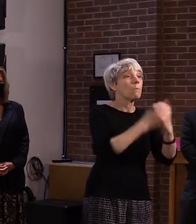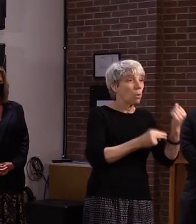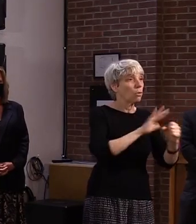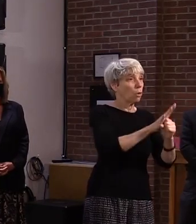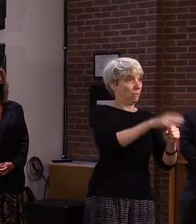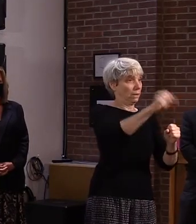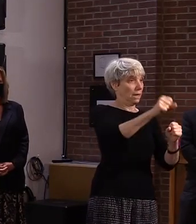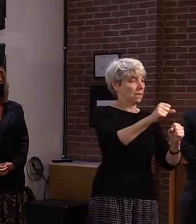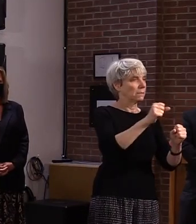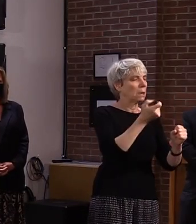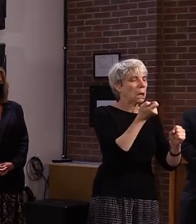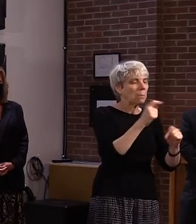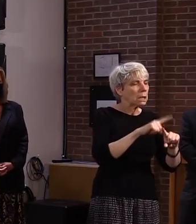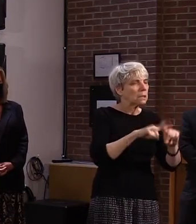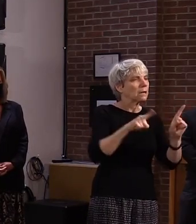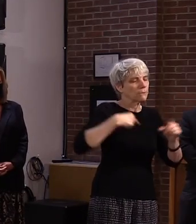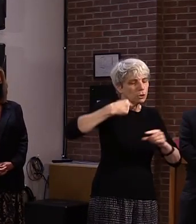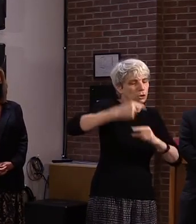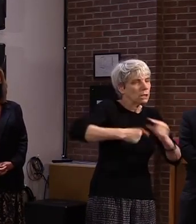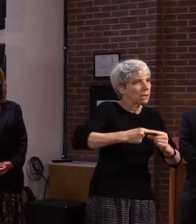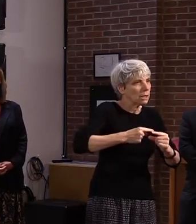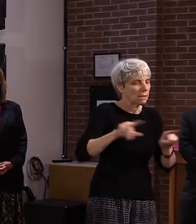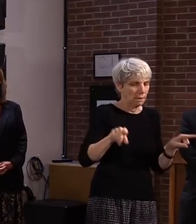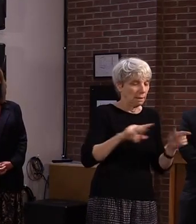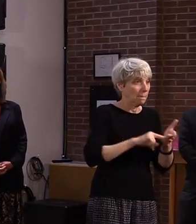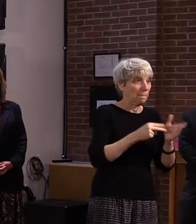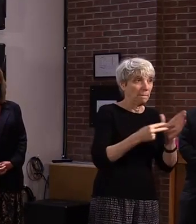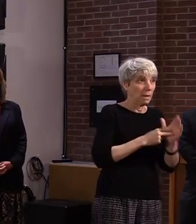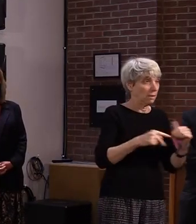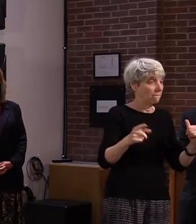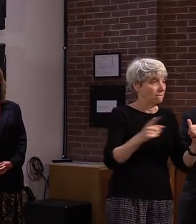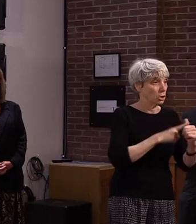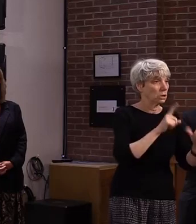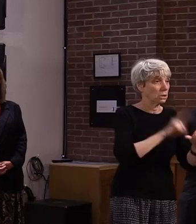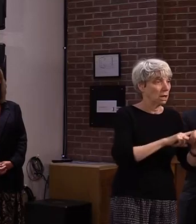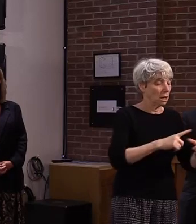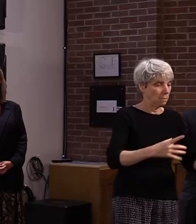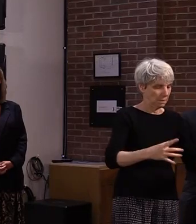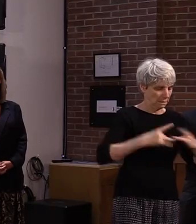not involve prolonged shedding of virus from the first infection.